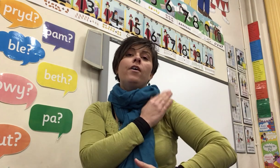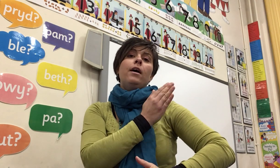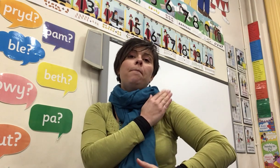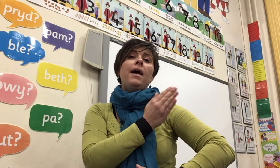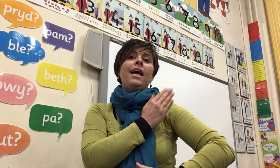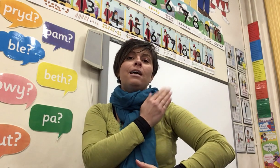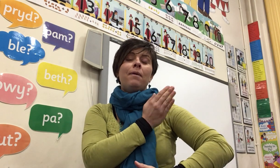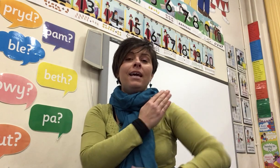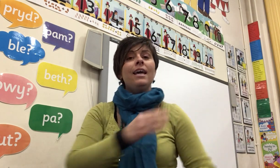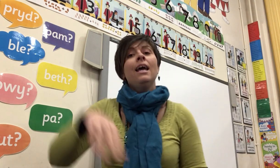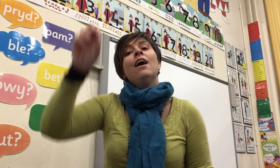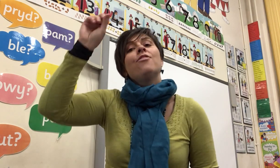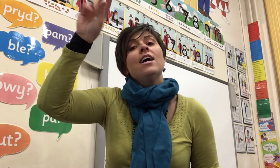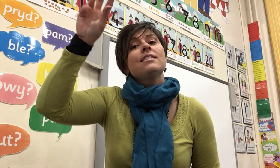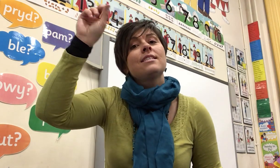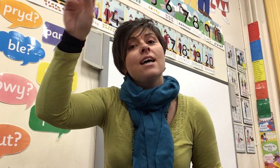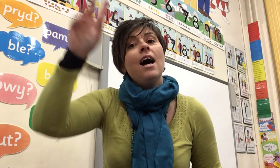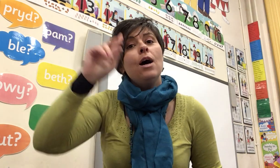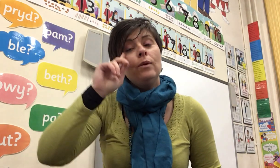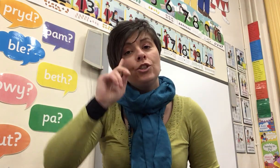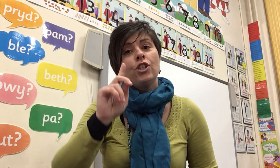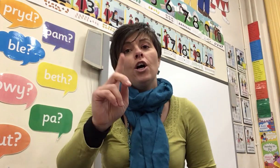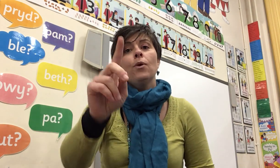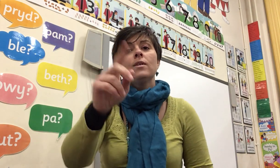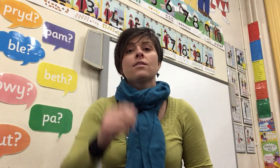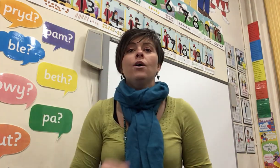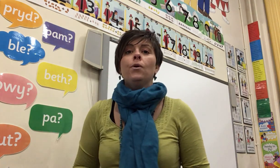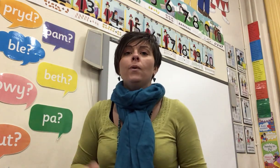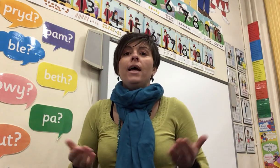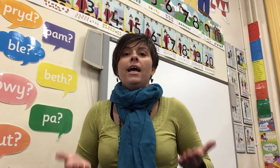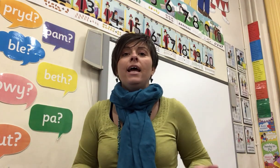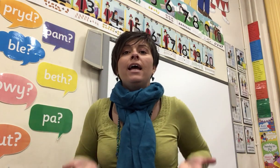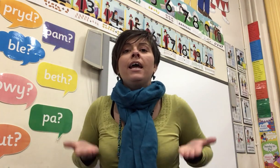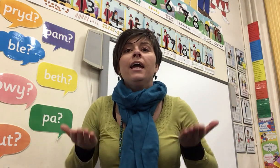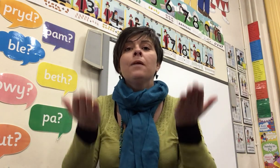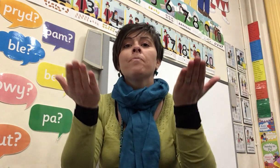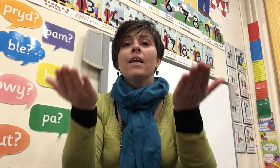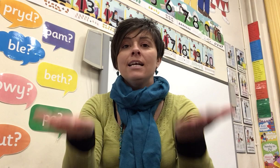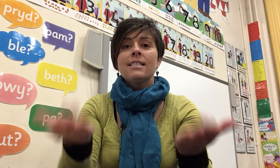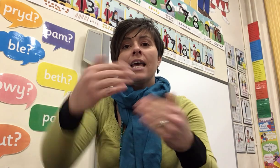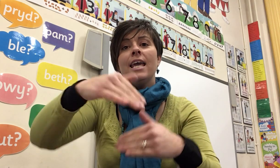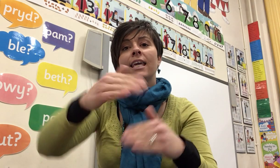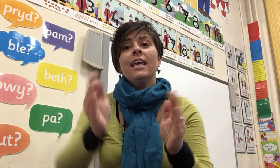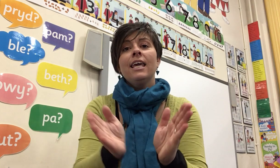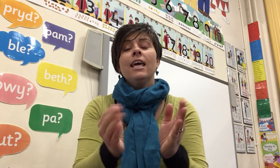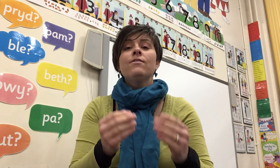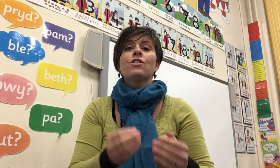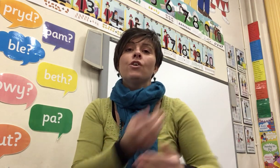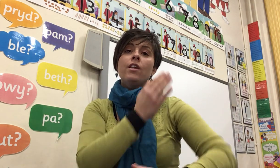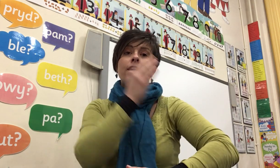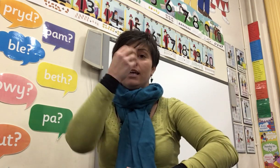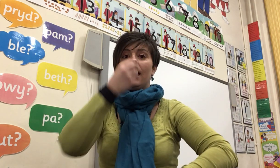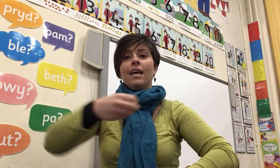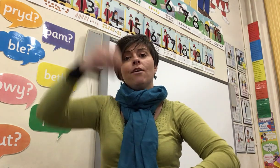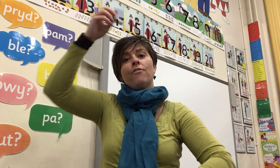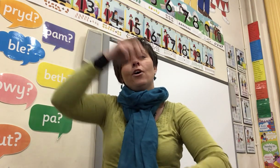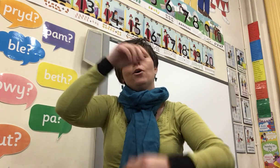the baby, the star will show us the way. Taking gifts to the king of the